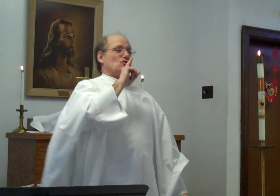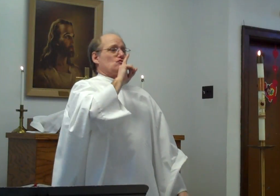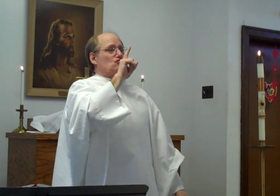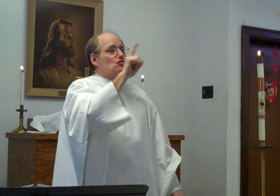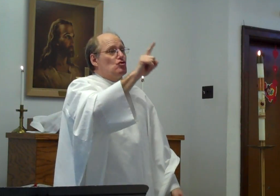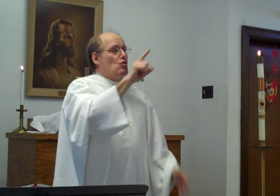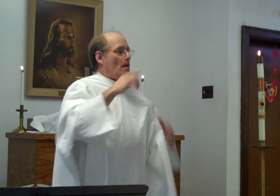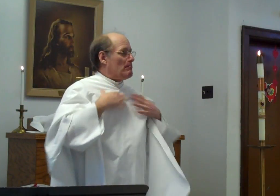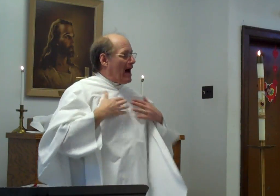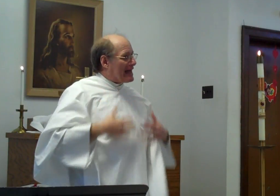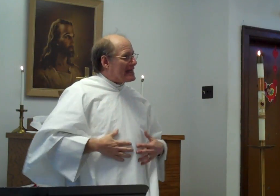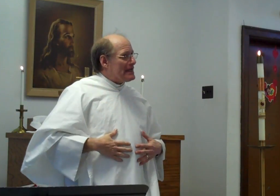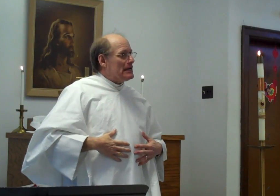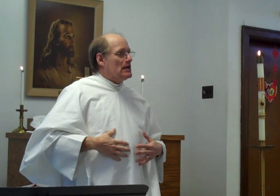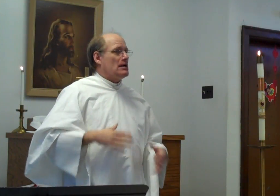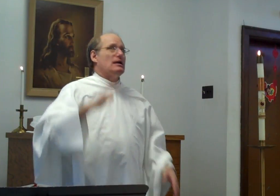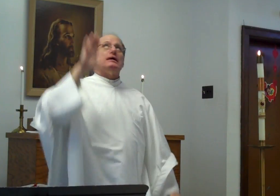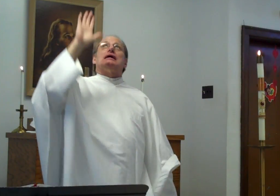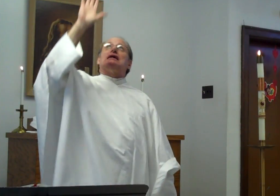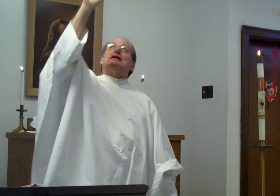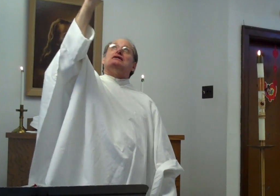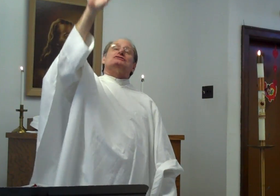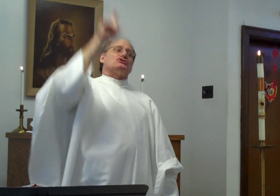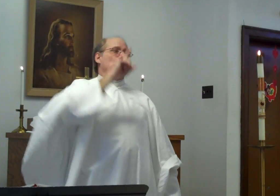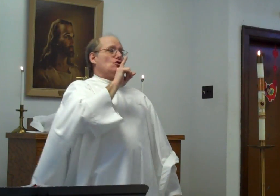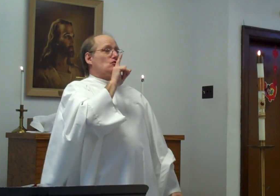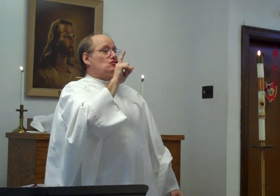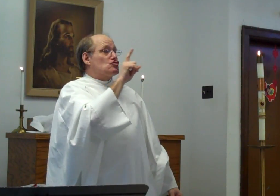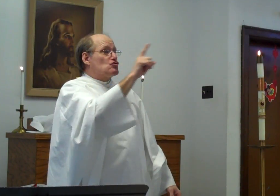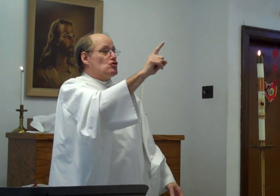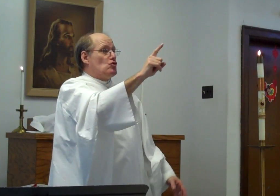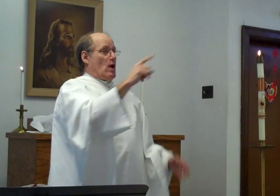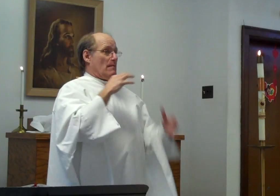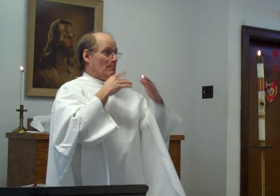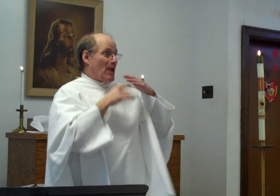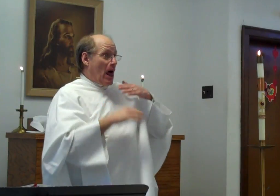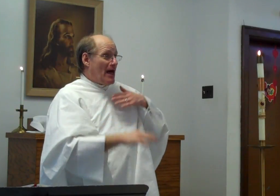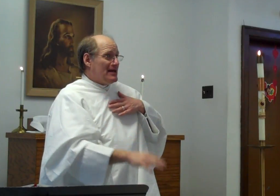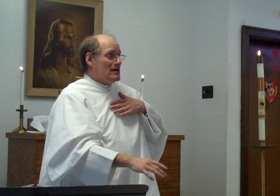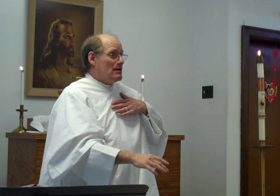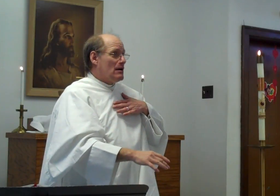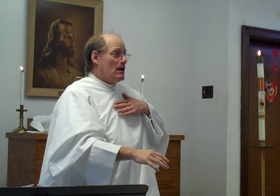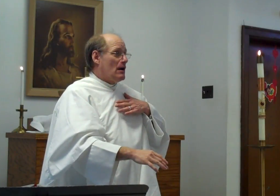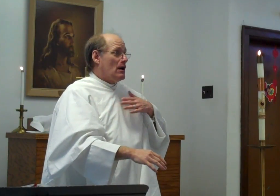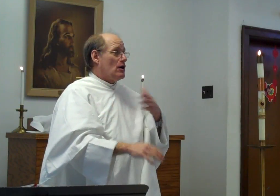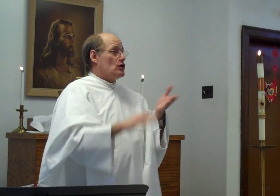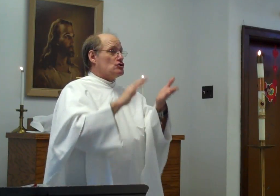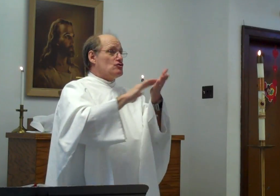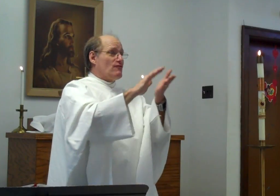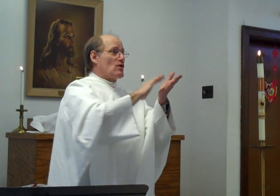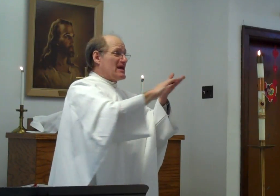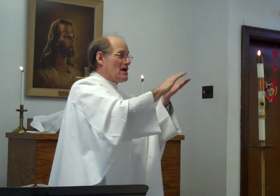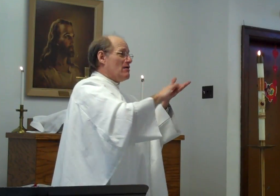true body, his true blood, to forgive